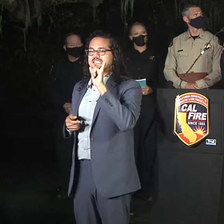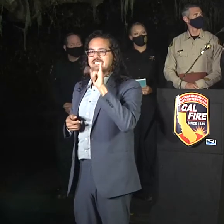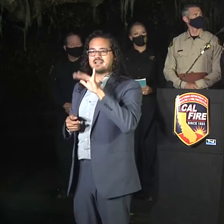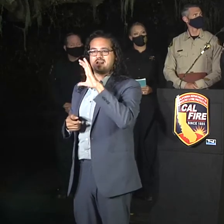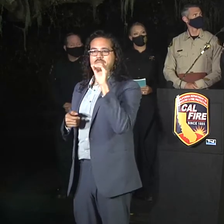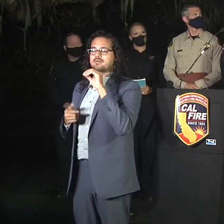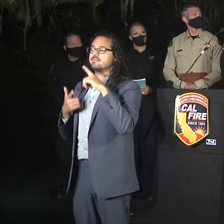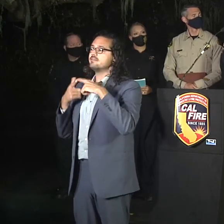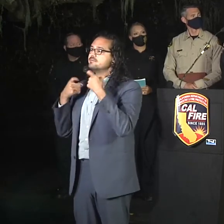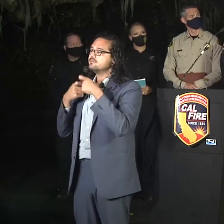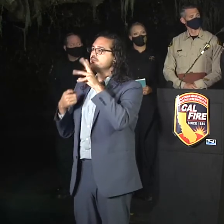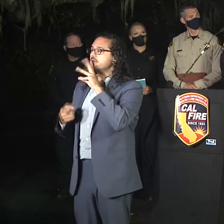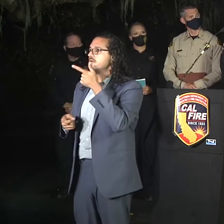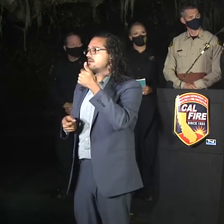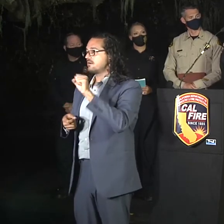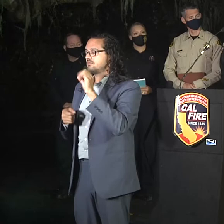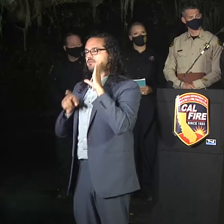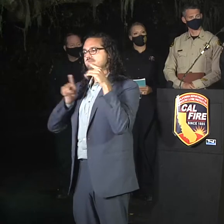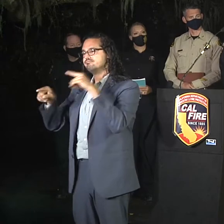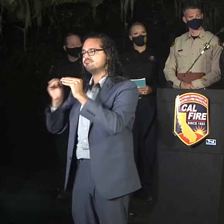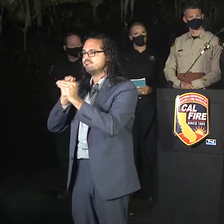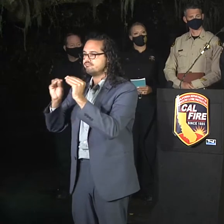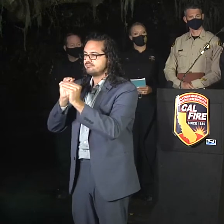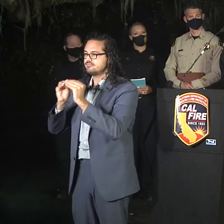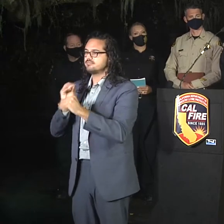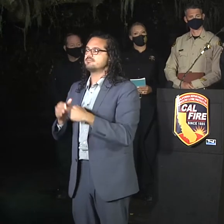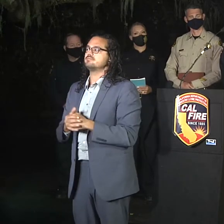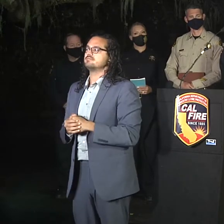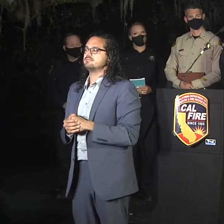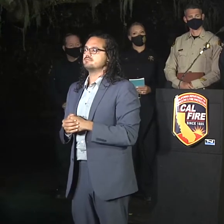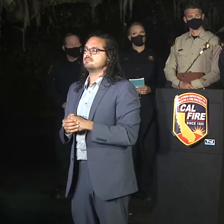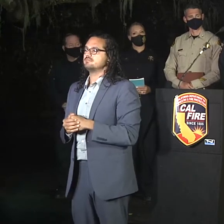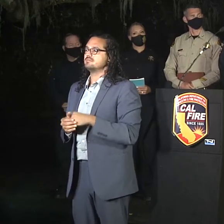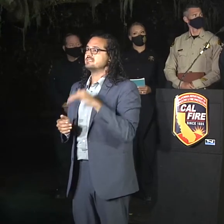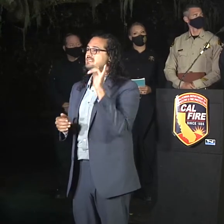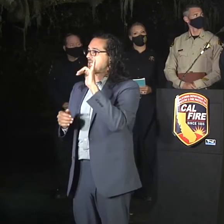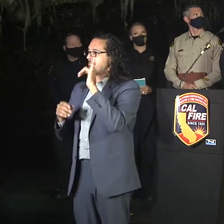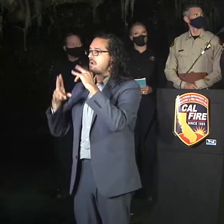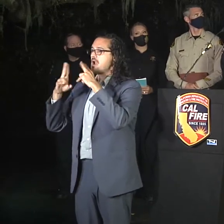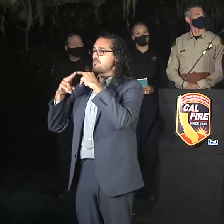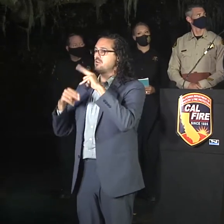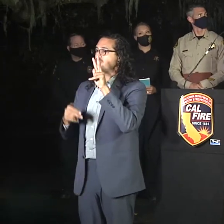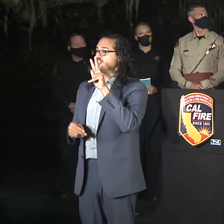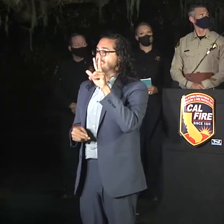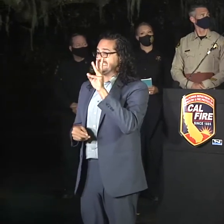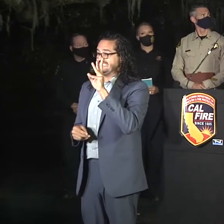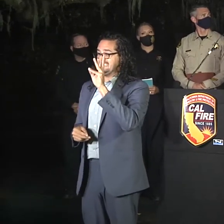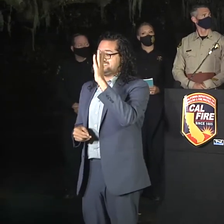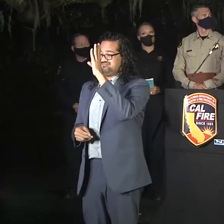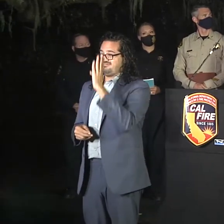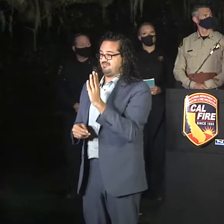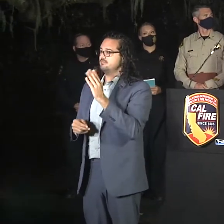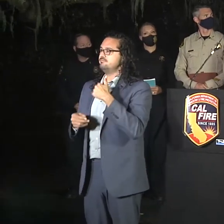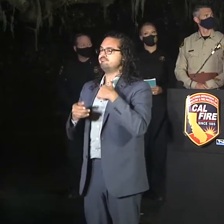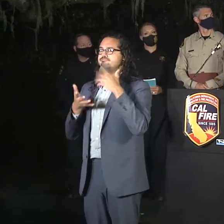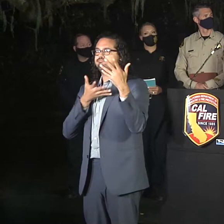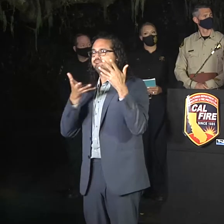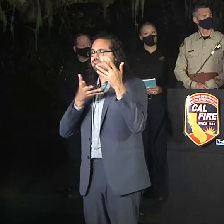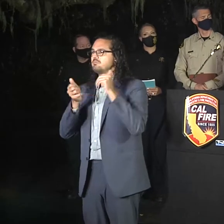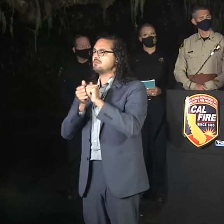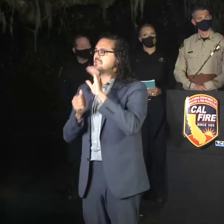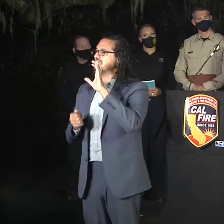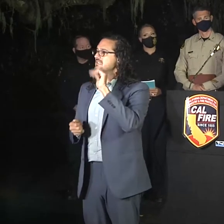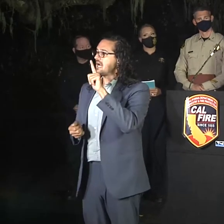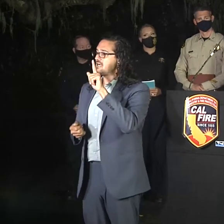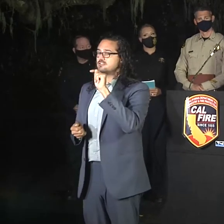Highway 236, working with Caltrans and doing the same kind of operation so that we can start opening that and getting interior to these other areas. Once we